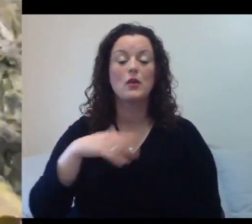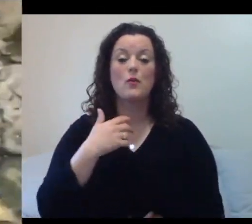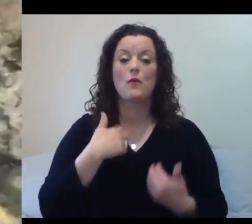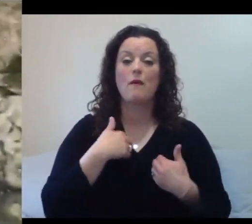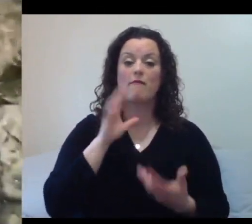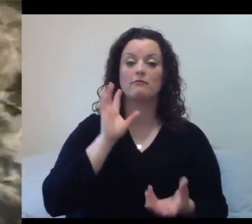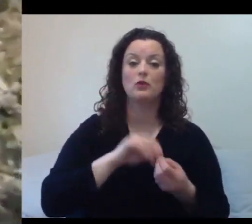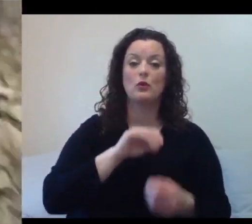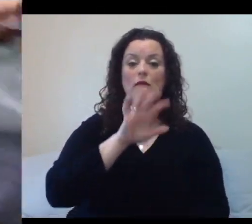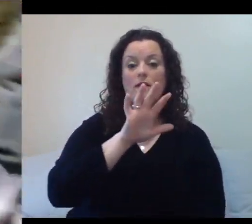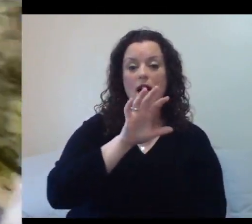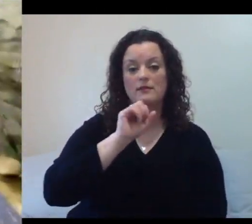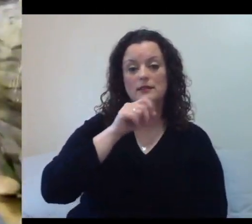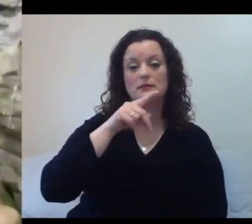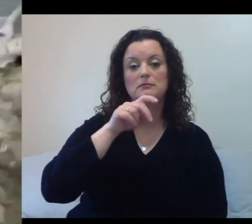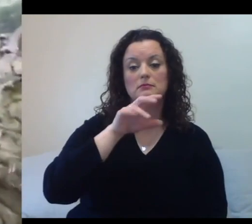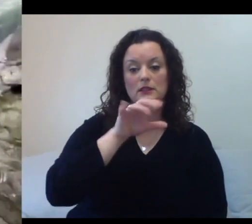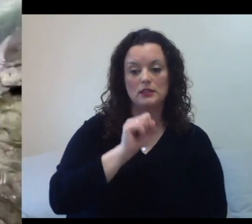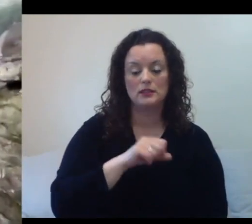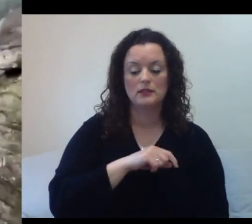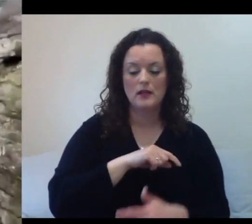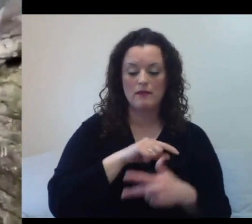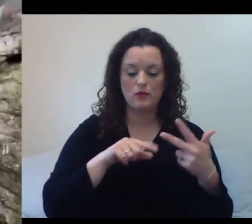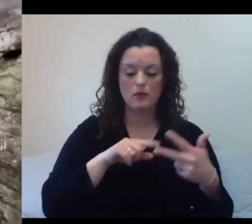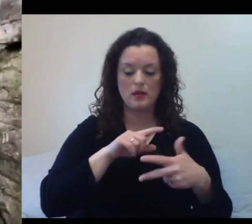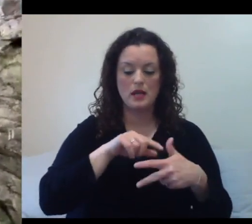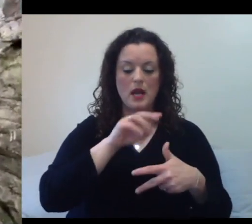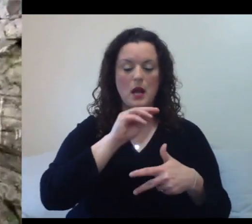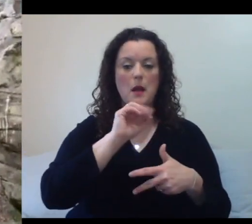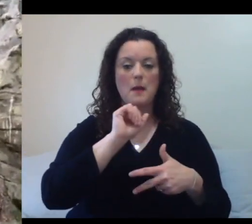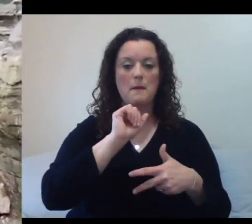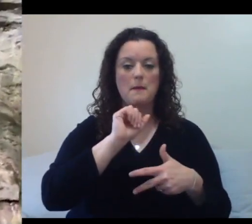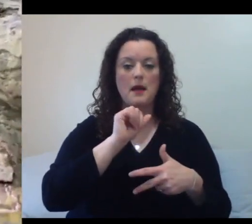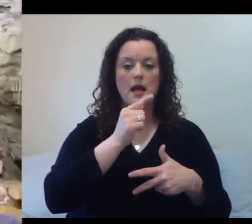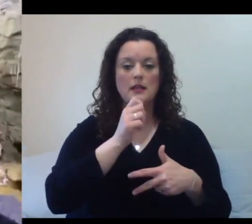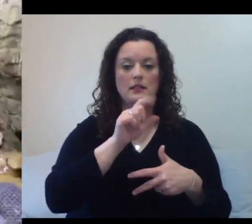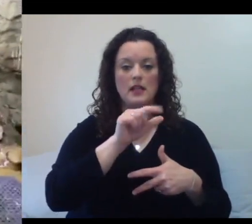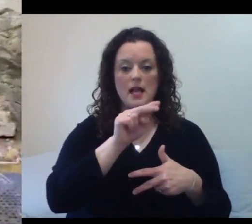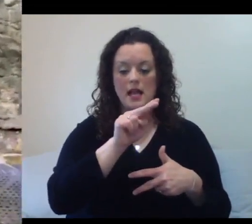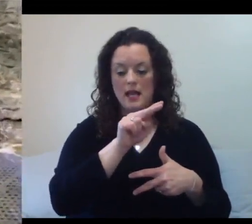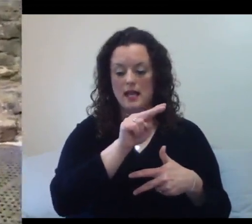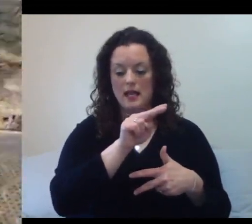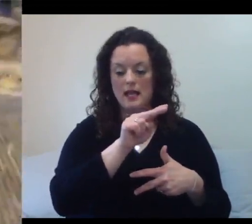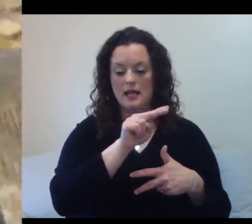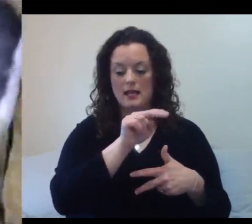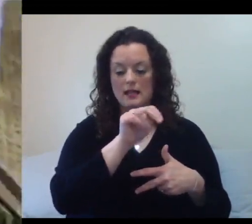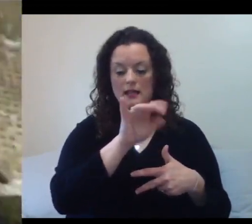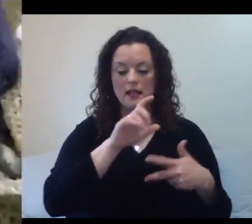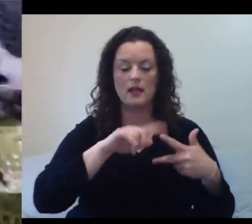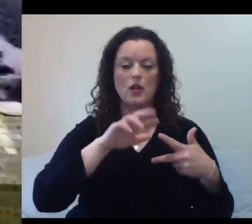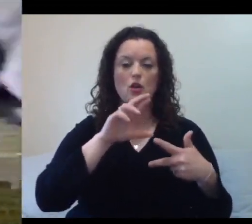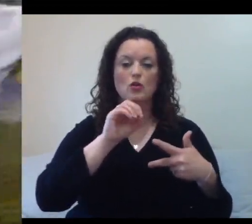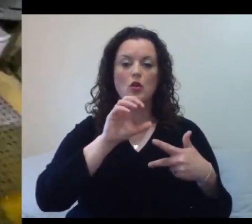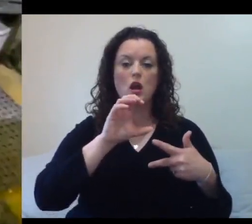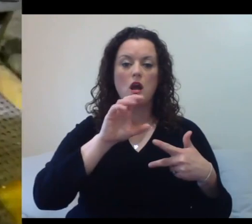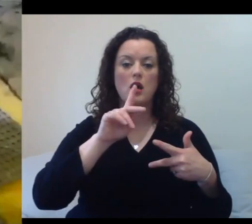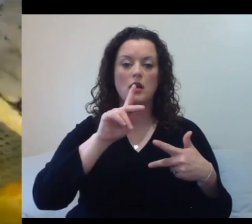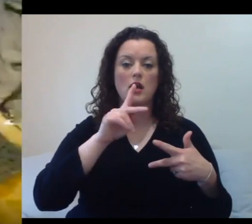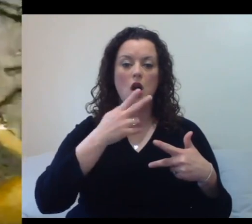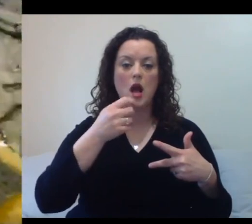King and the Rock Hopper. And then also the Little Blues and the African penguins. So, we're really, really lucky. In this exhibit, it's just